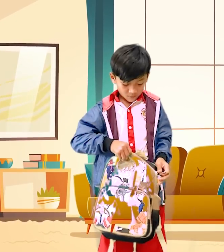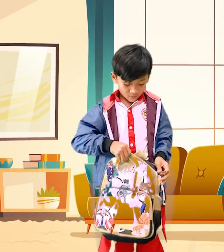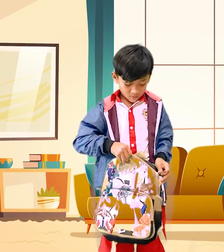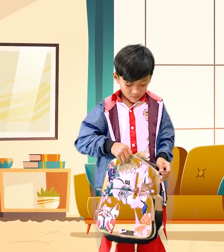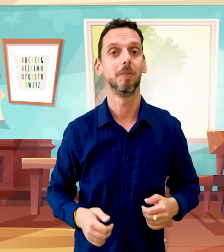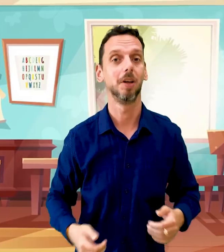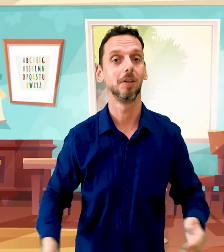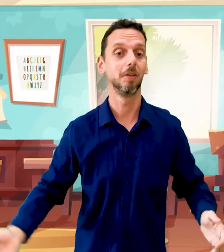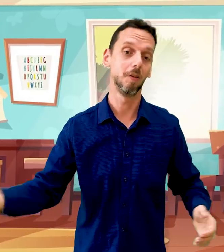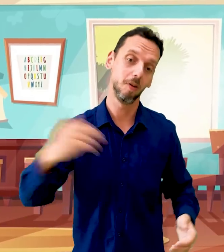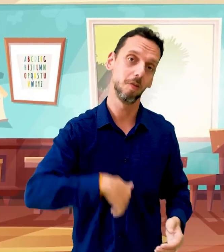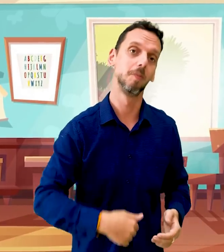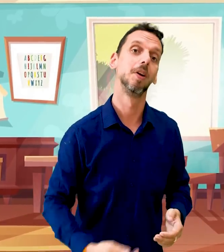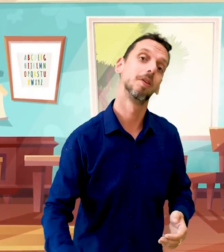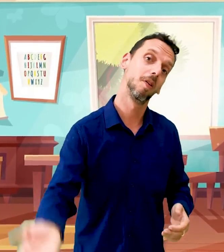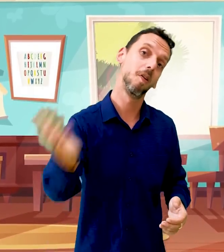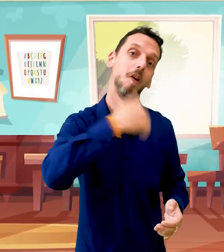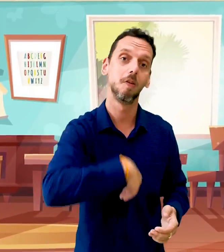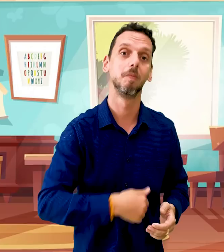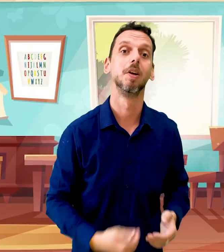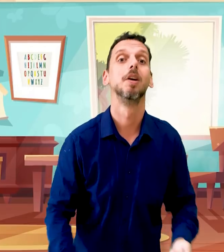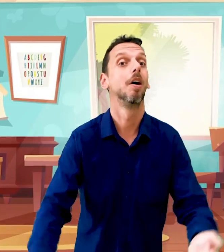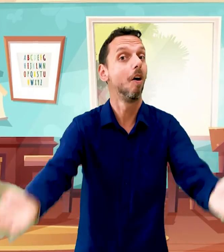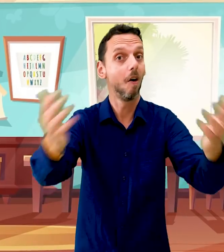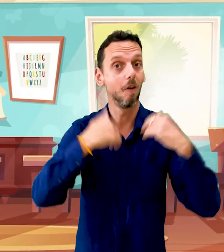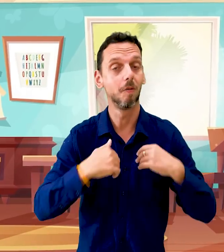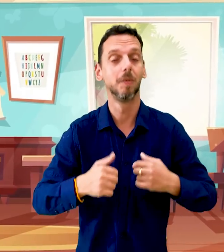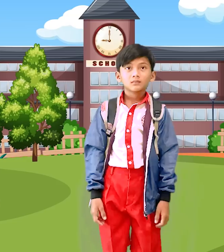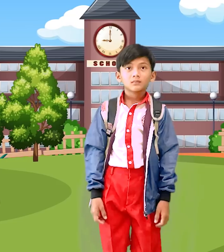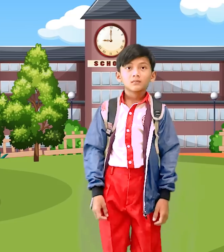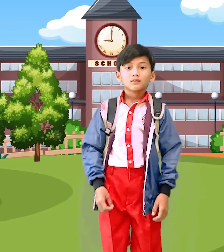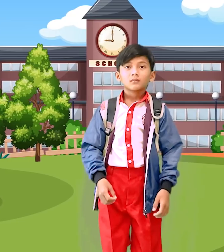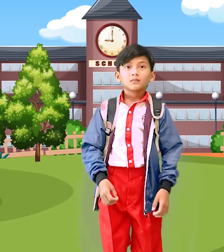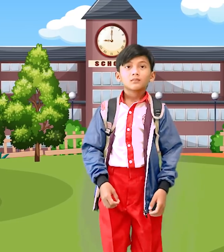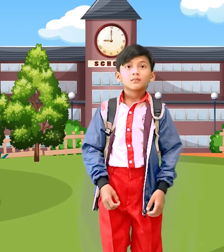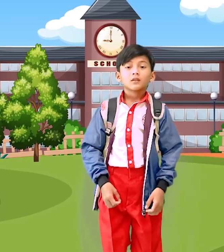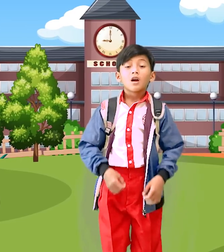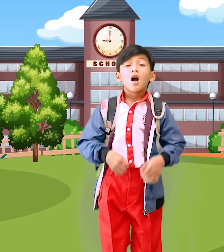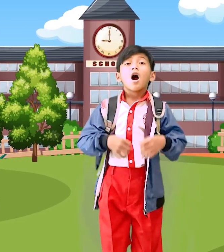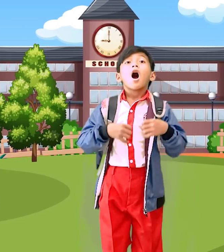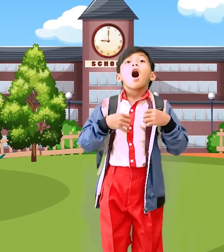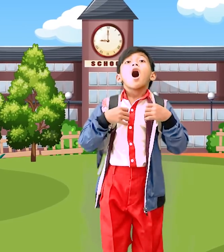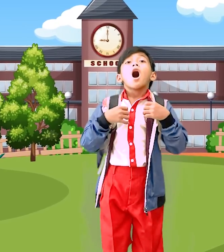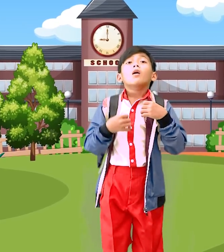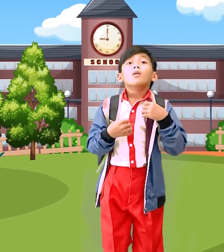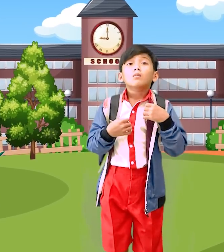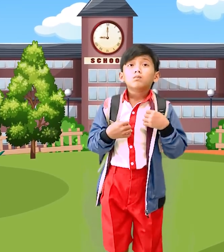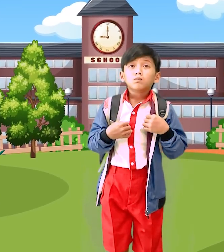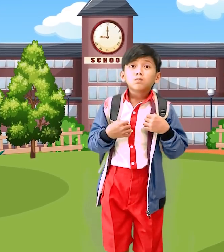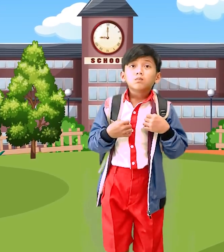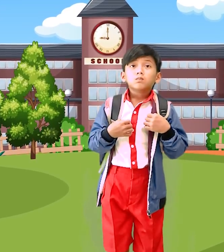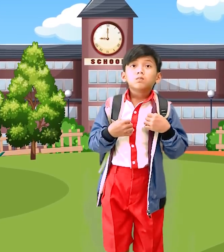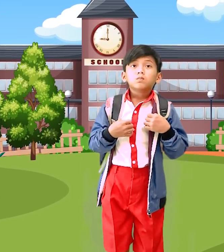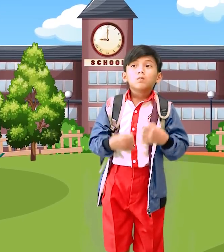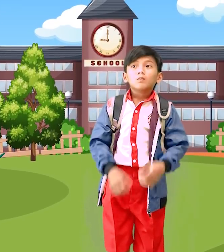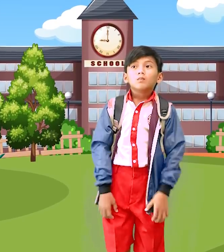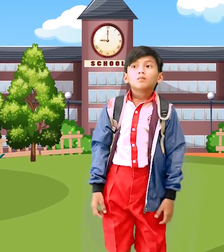Come on, go home, go home, go home Come on, go home, go home, go home